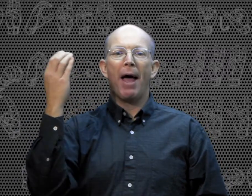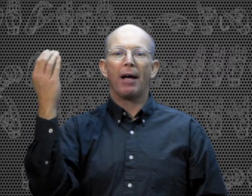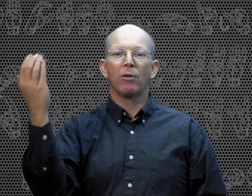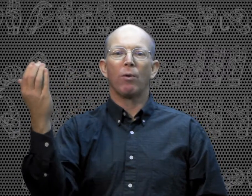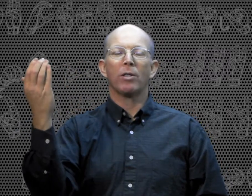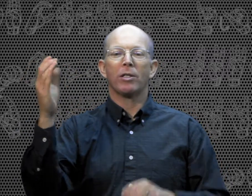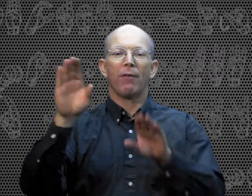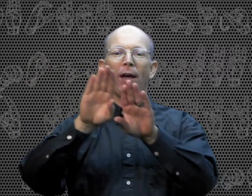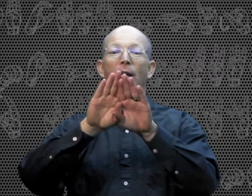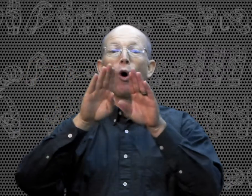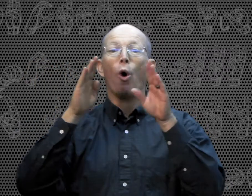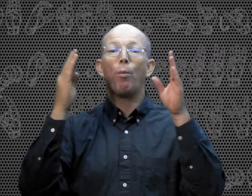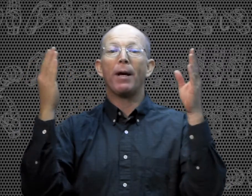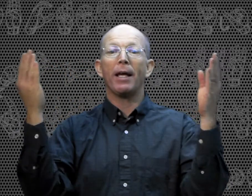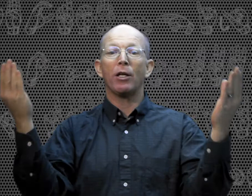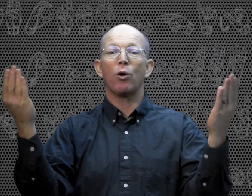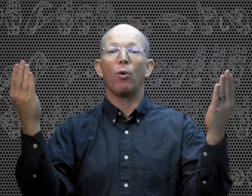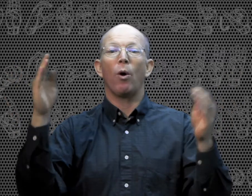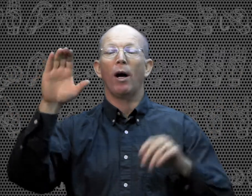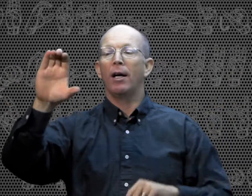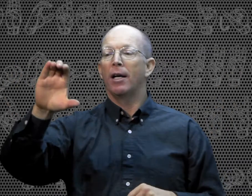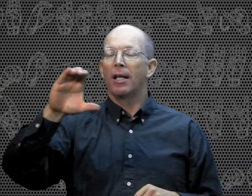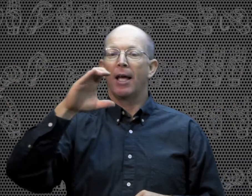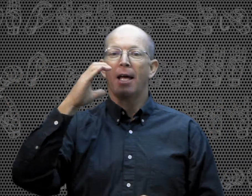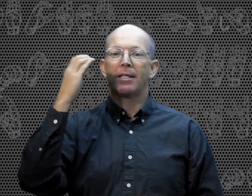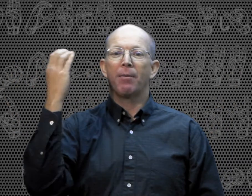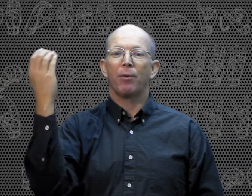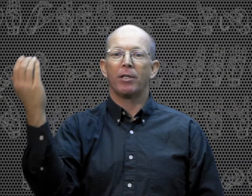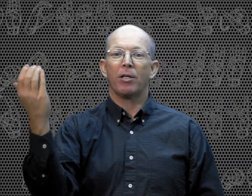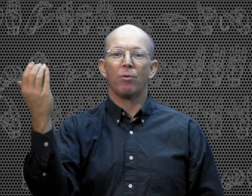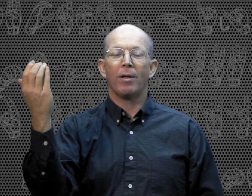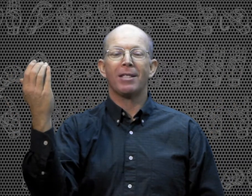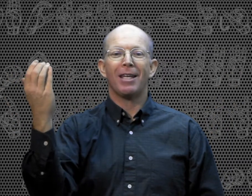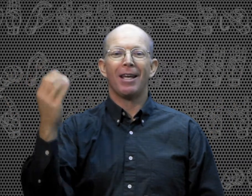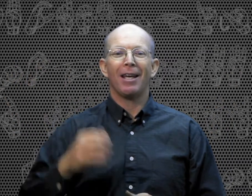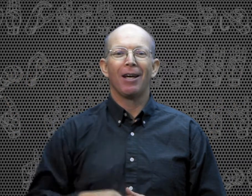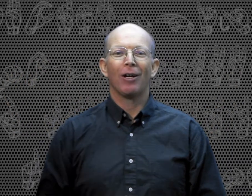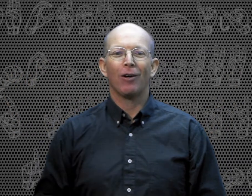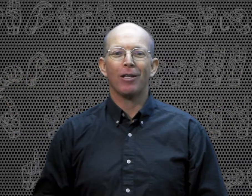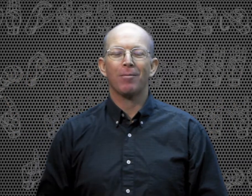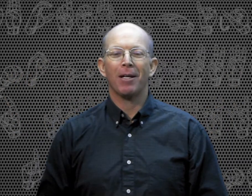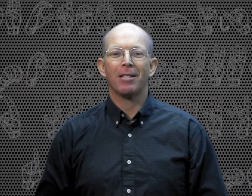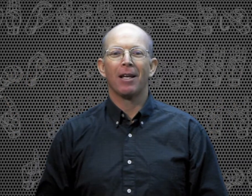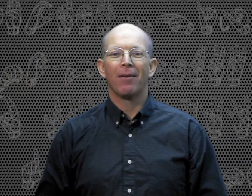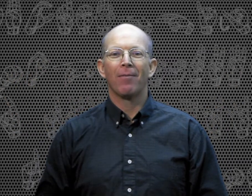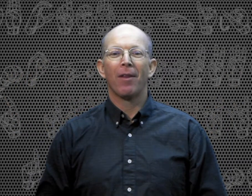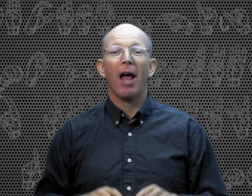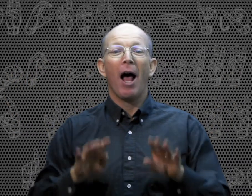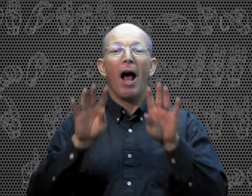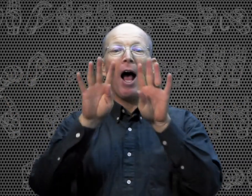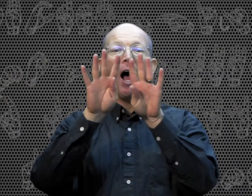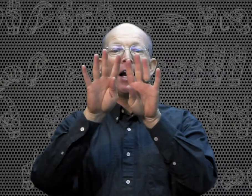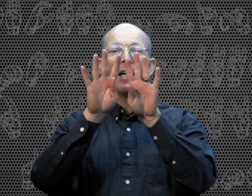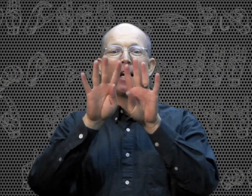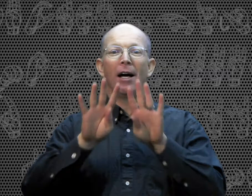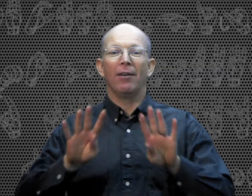back towards yourself like you're opening a door, except with just one C. Christmas. Christmas. Hanukkah.